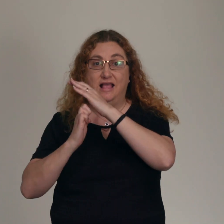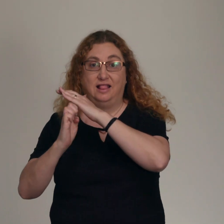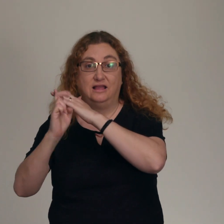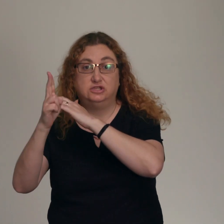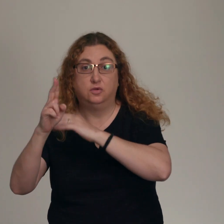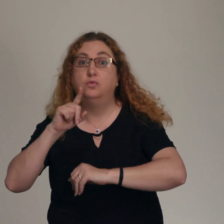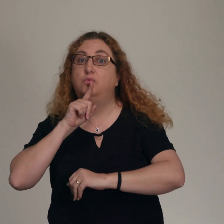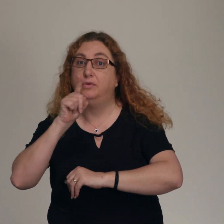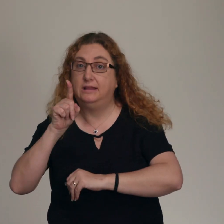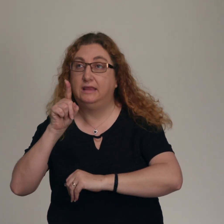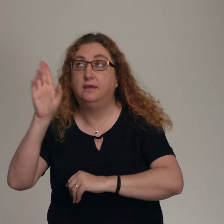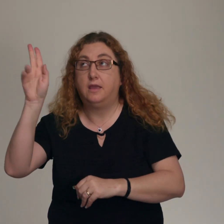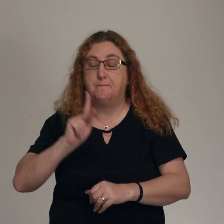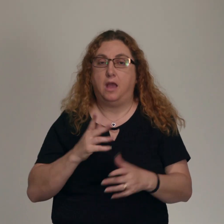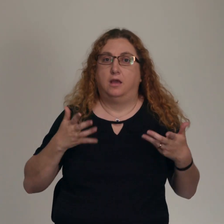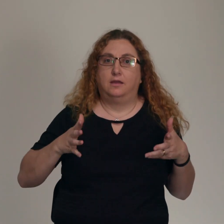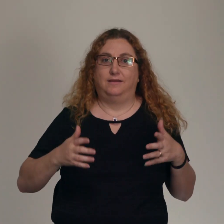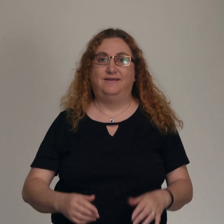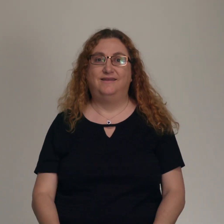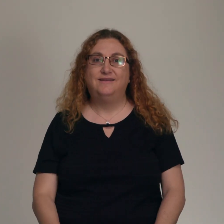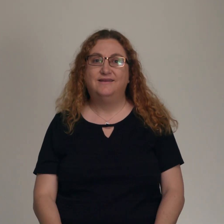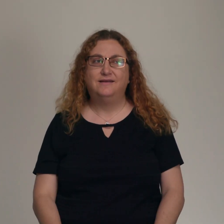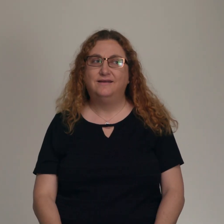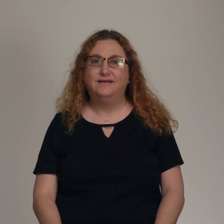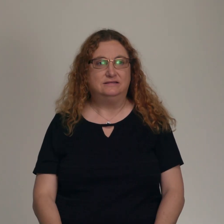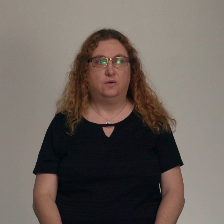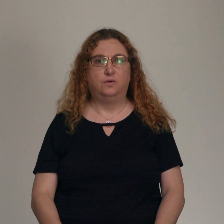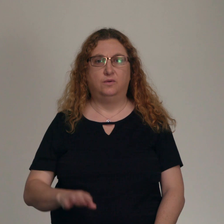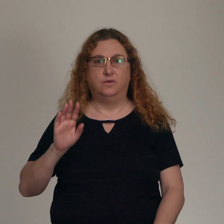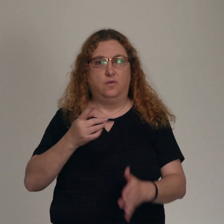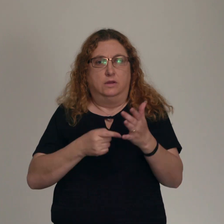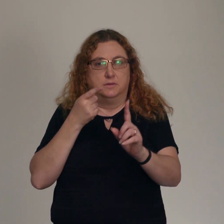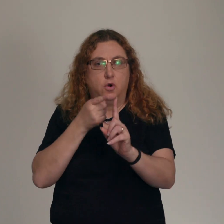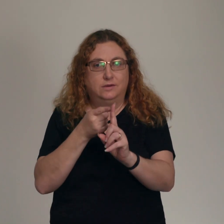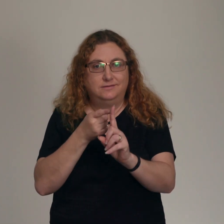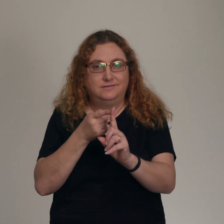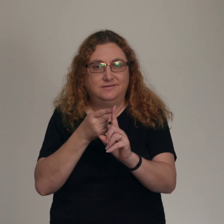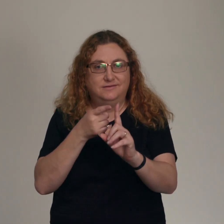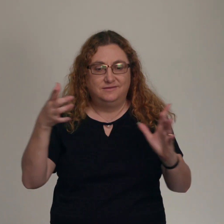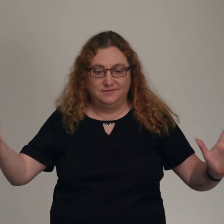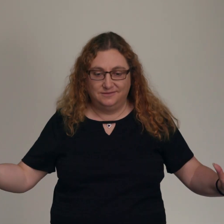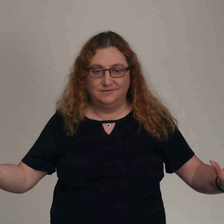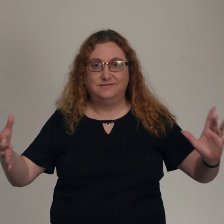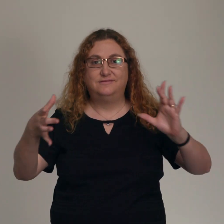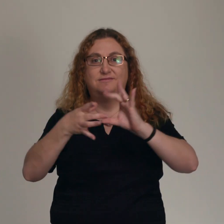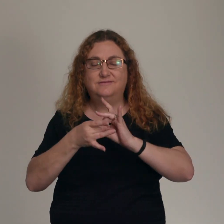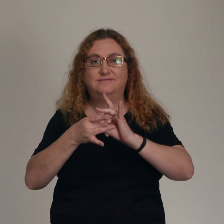And what's the result of Elijah coming back? Reconciliation. Reconciliation is going